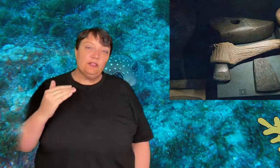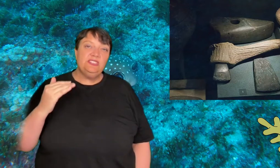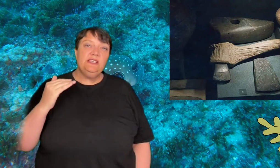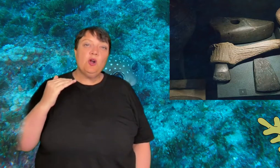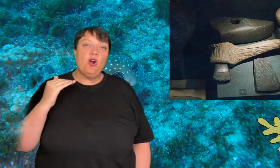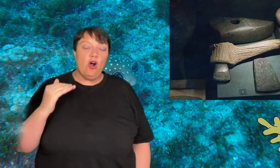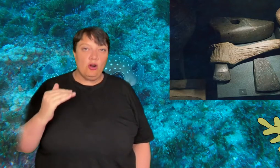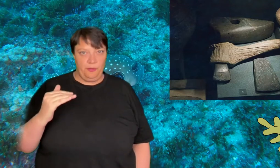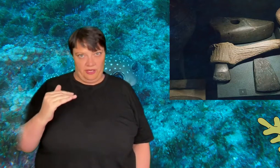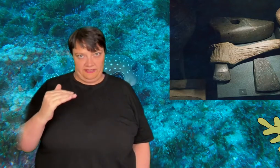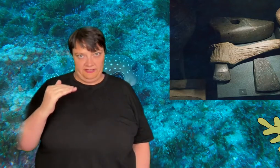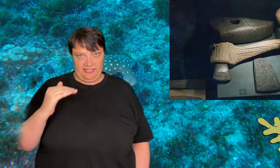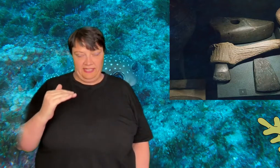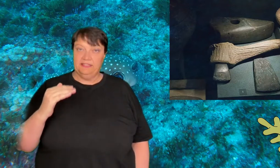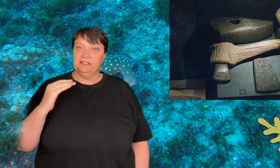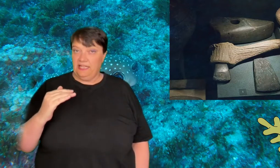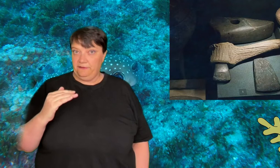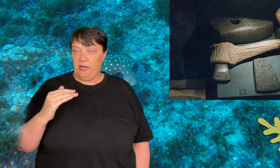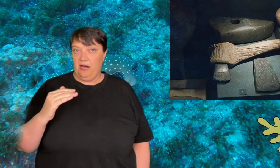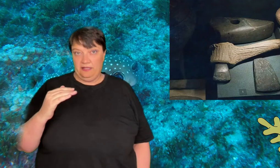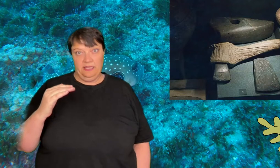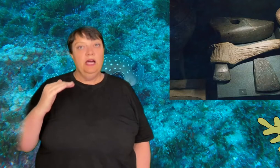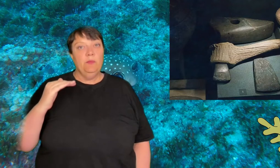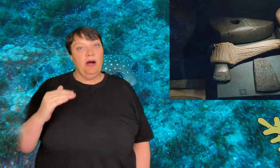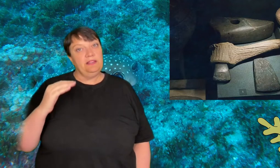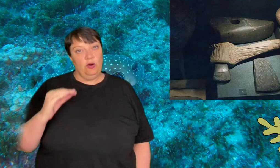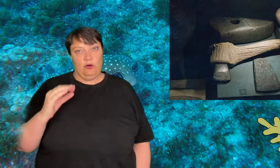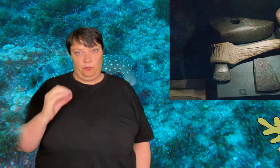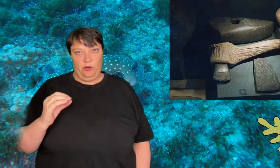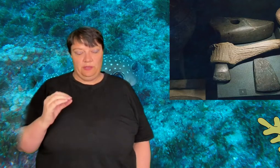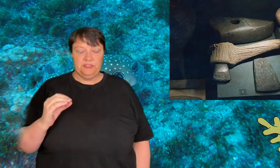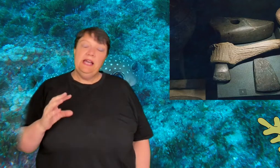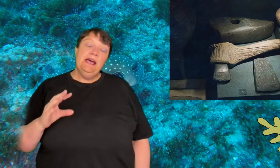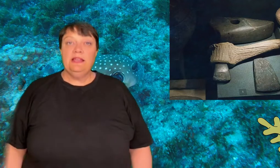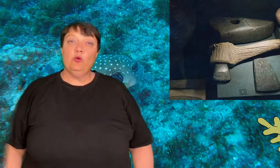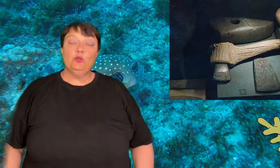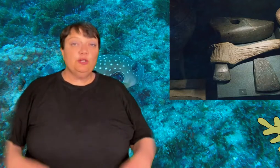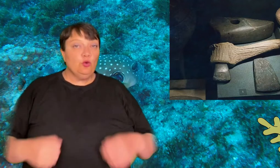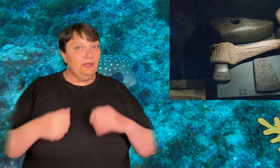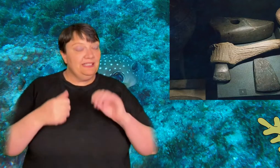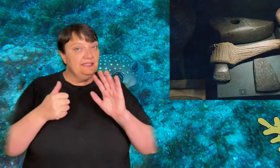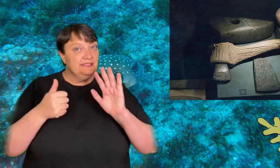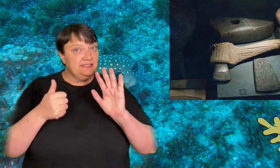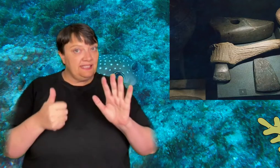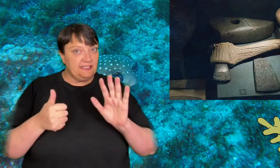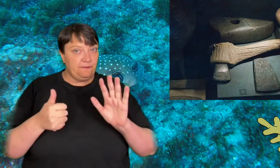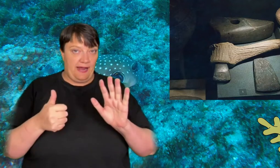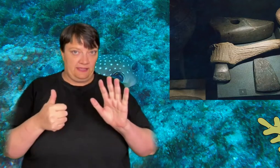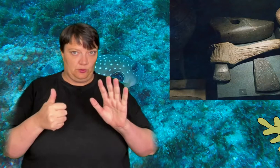calcium carbonite skeletons left behind by the coral polyps. They are also normally